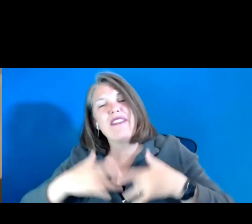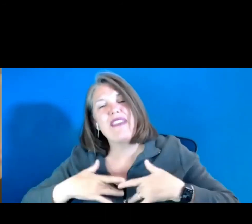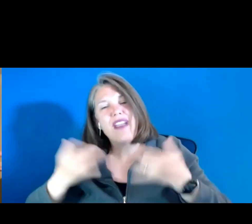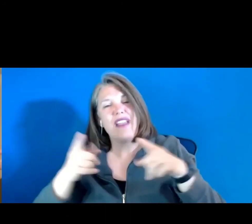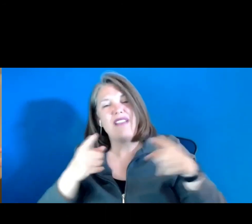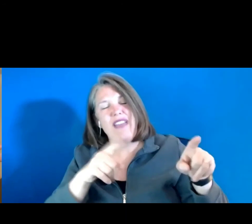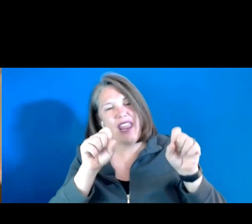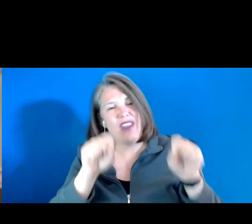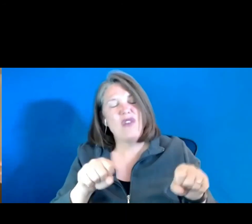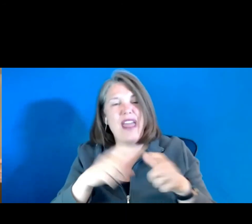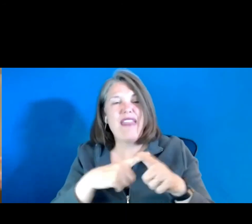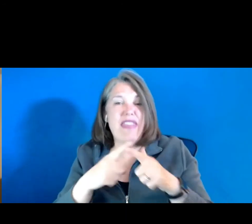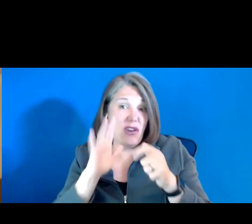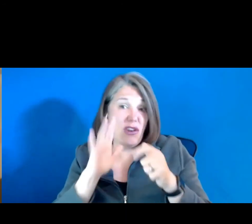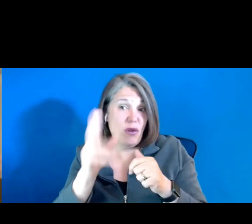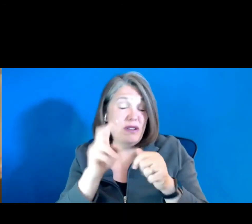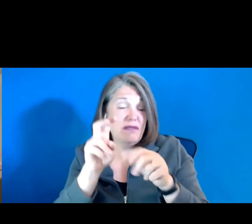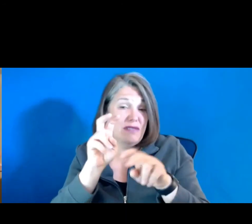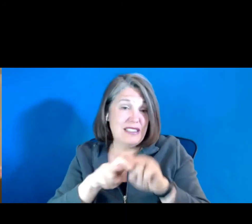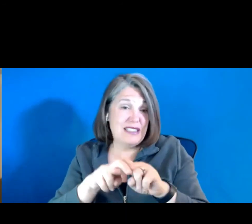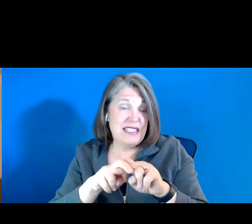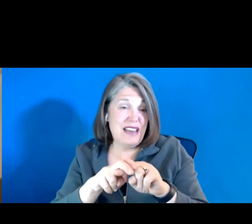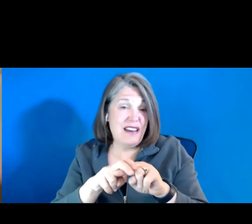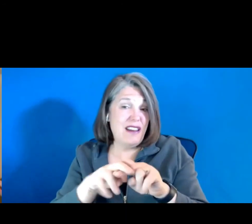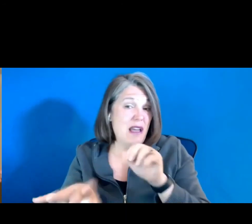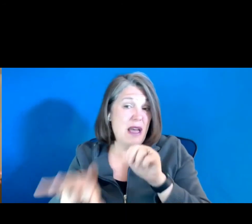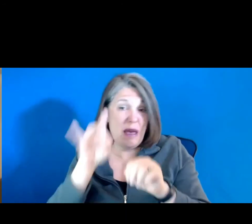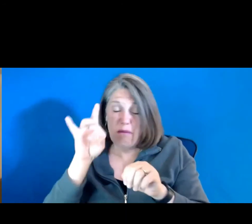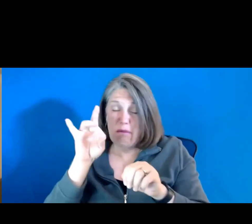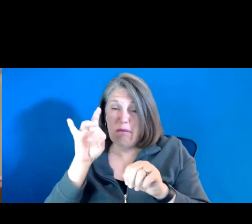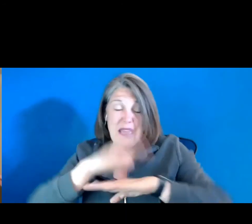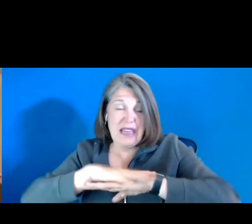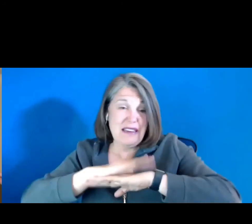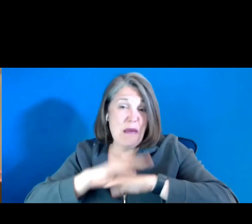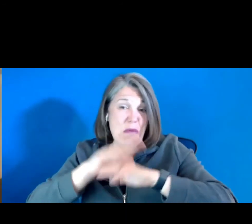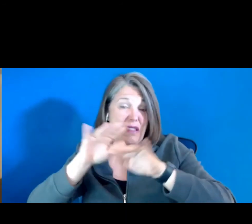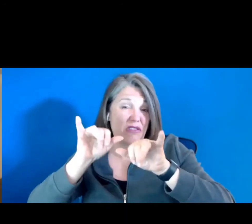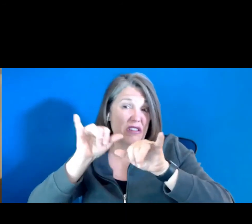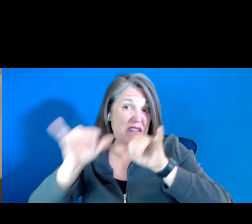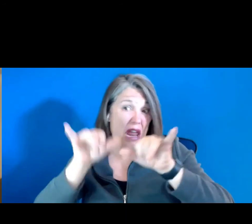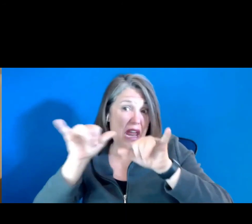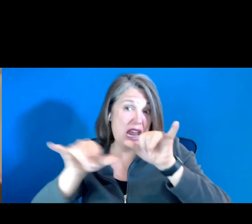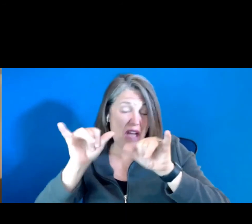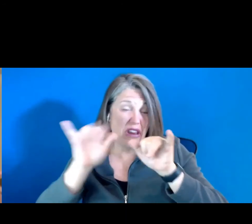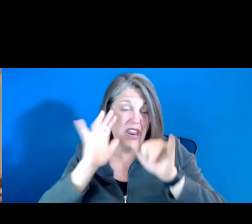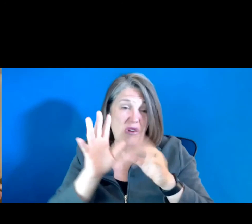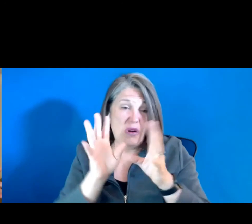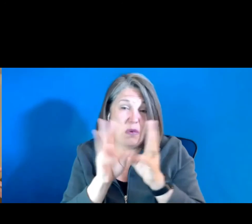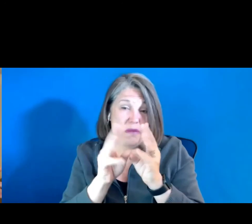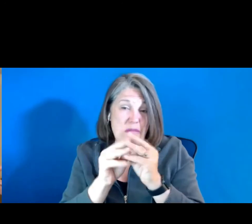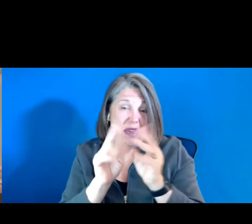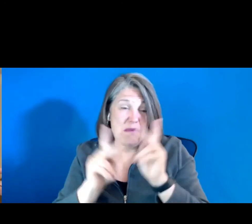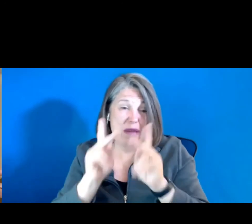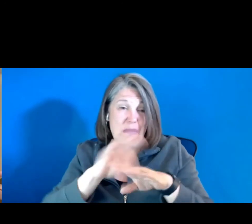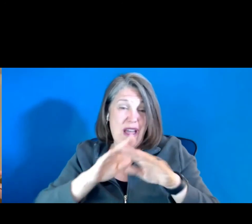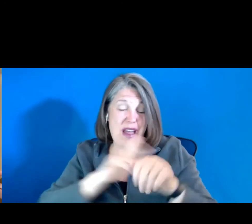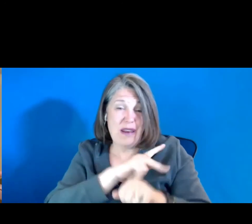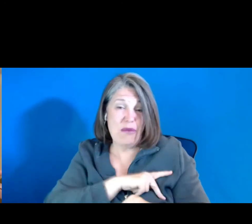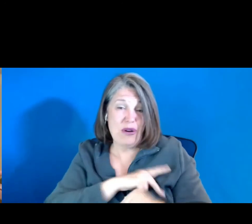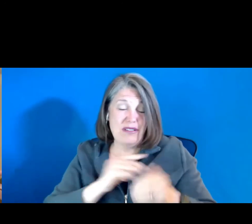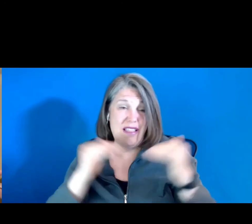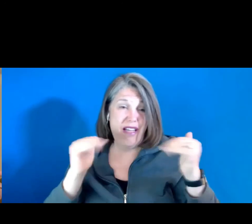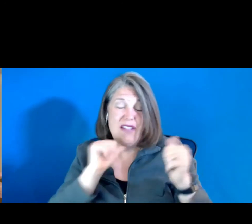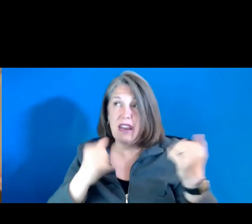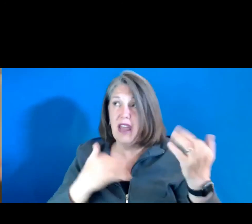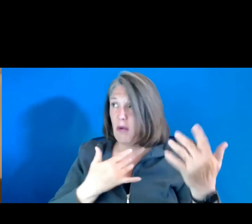be able to, then you will sit, pick a breakout table and hang out, and you're going to meet people at a personal level and not hold off until